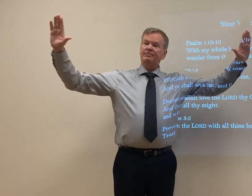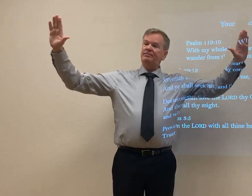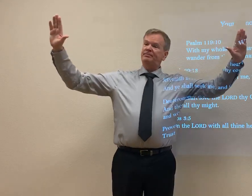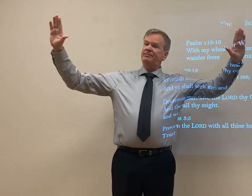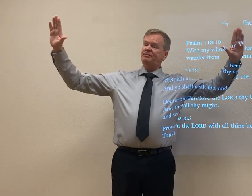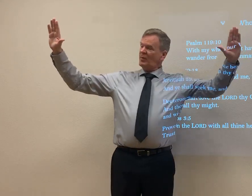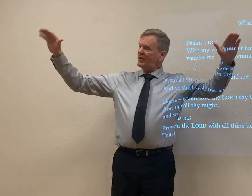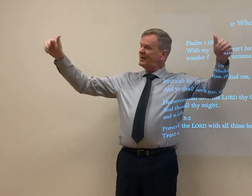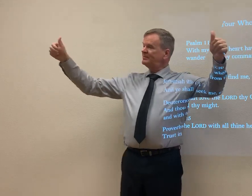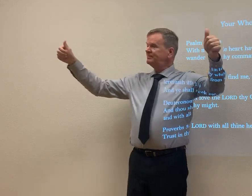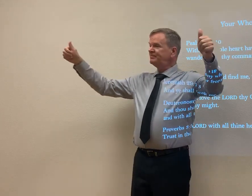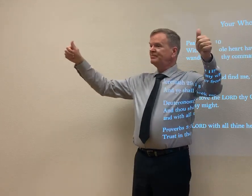Okay, I'm done.